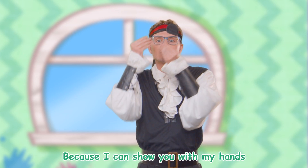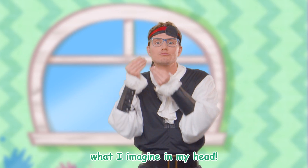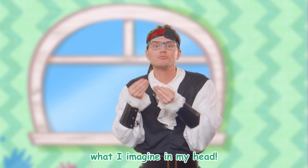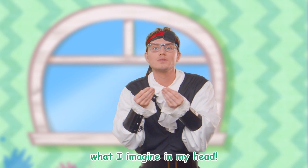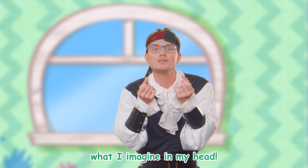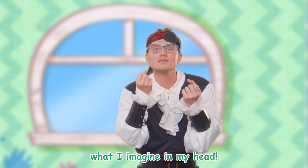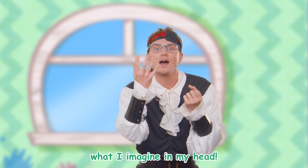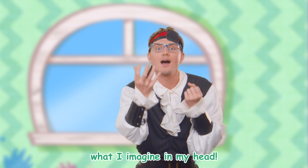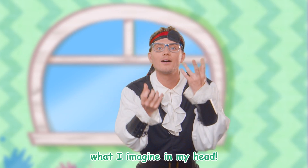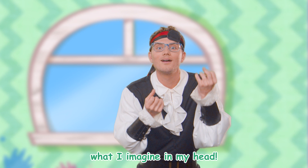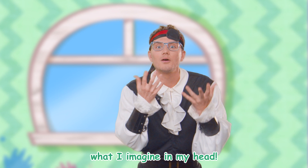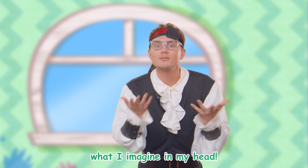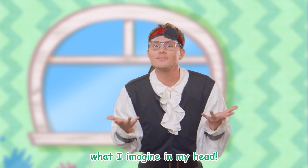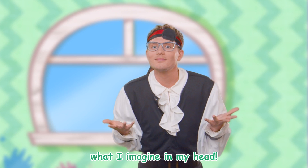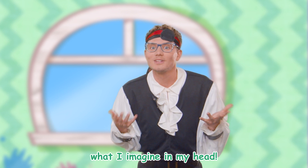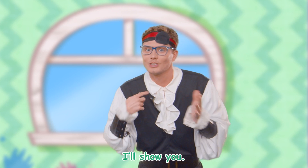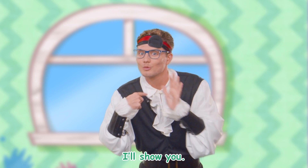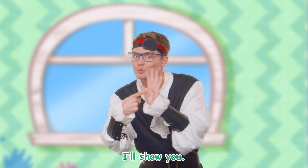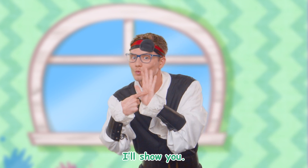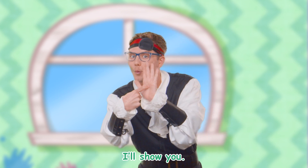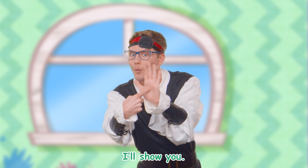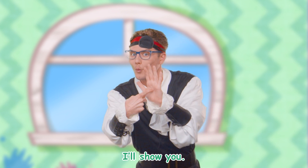what I imagine in my head! I'll show you!